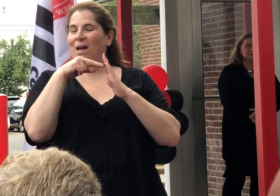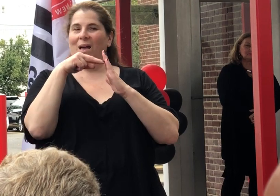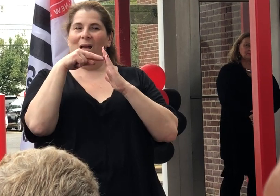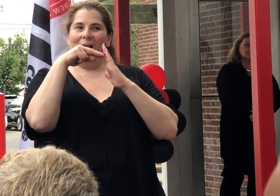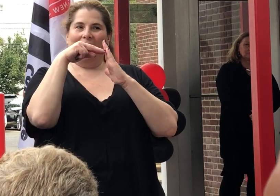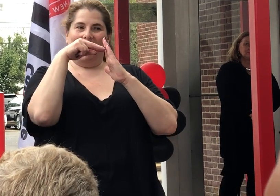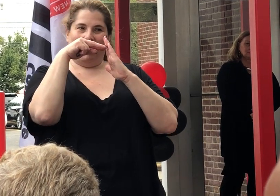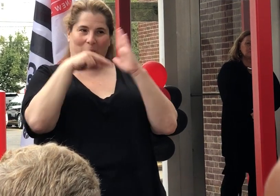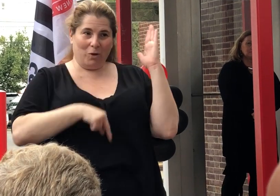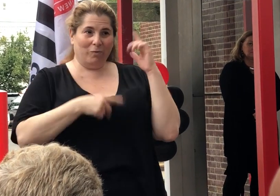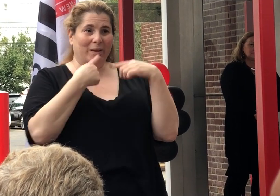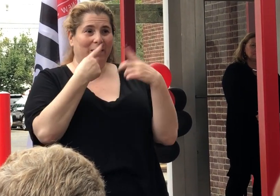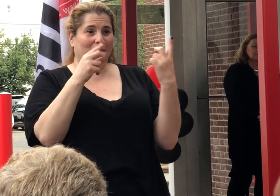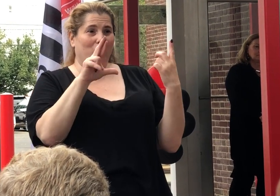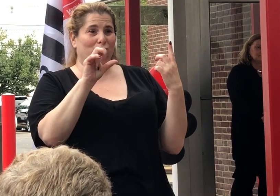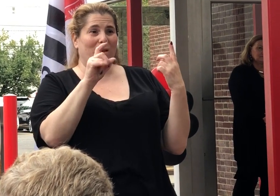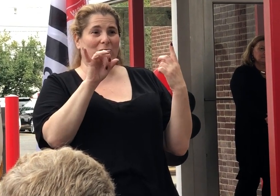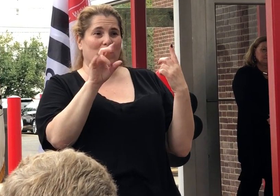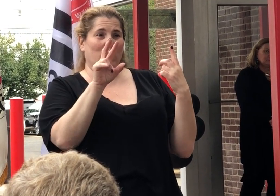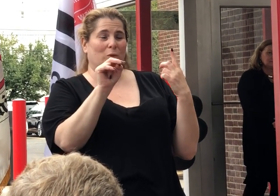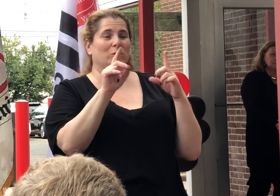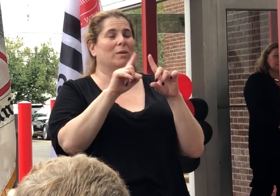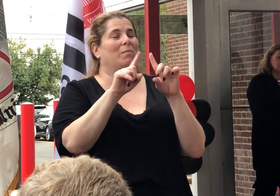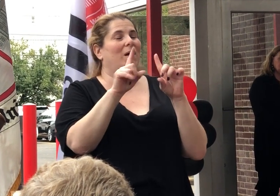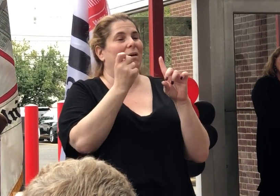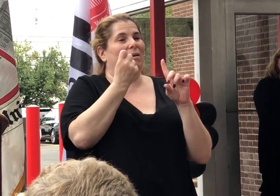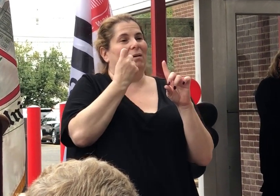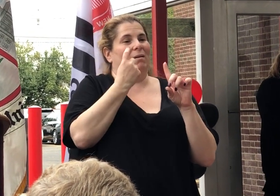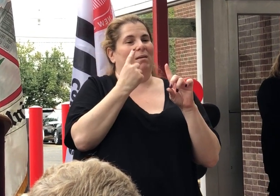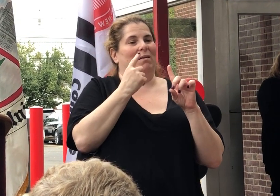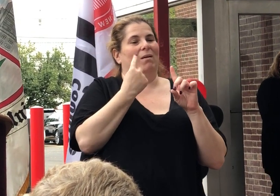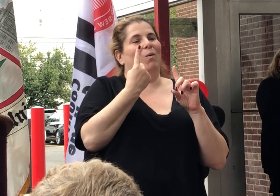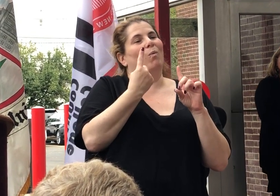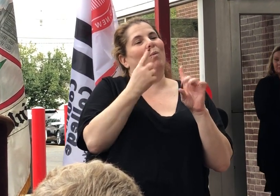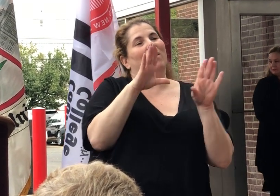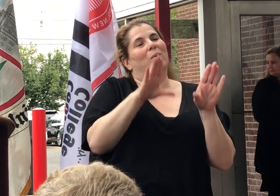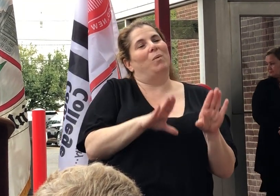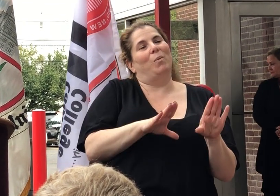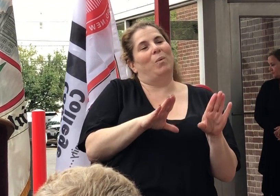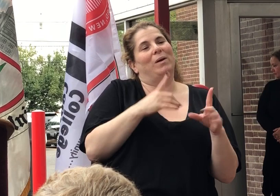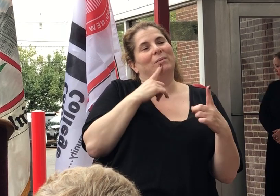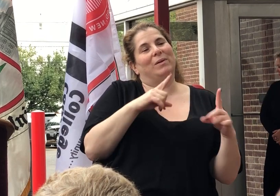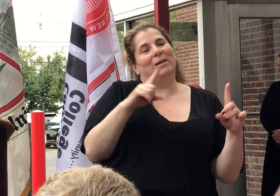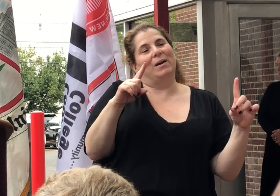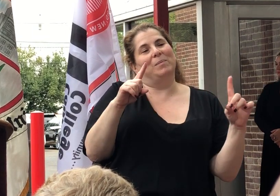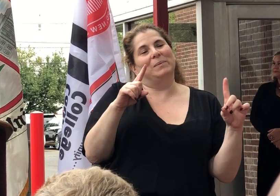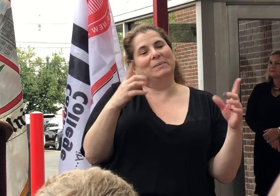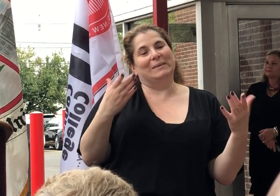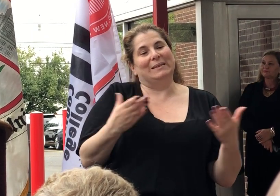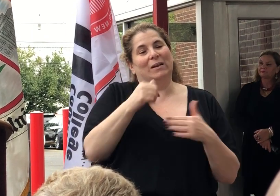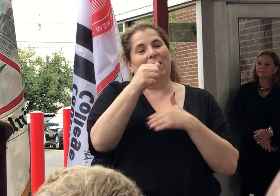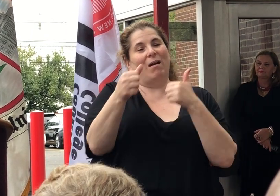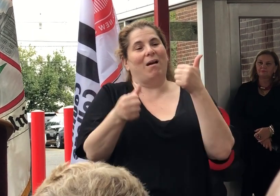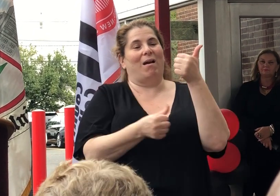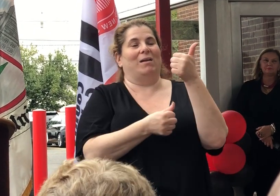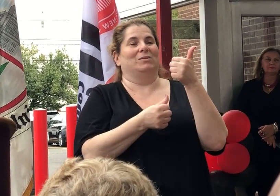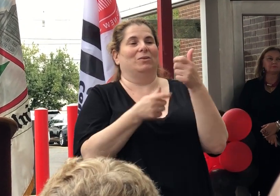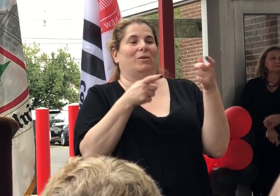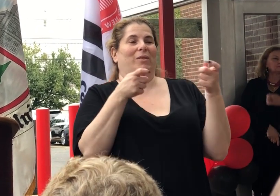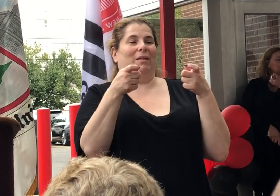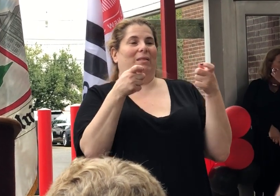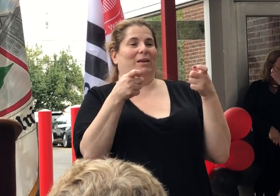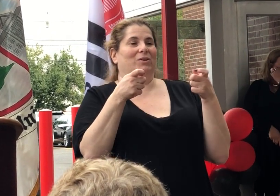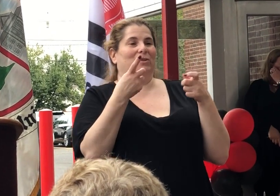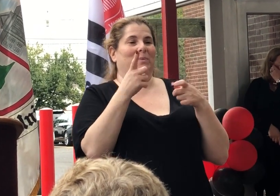but one of the great accomplishments here under the leadership of Dr. McMiniman